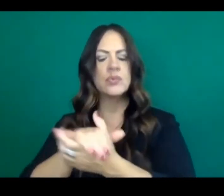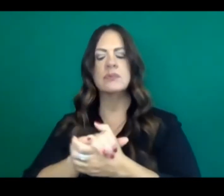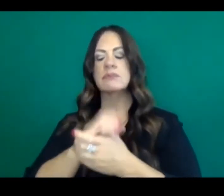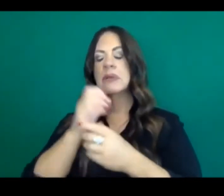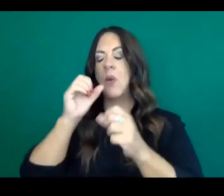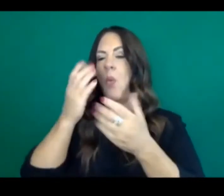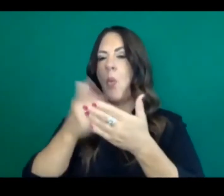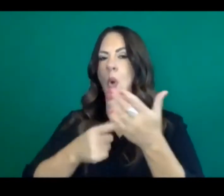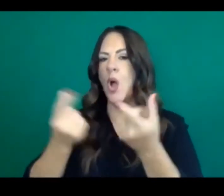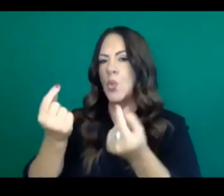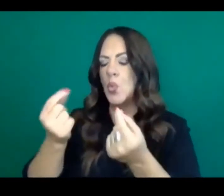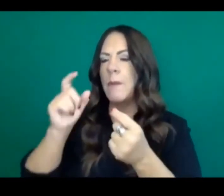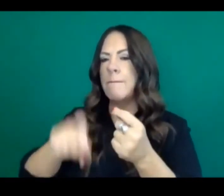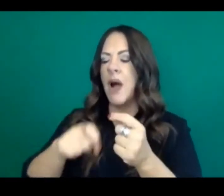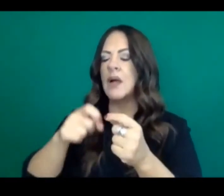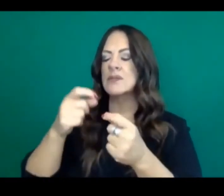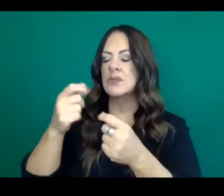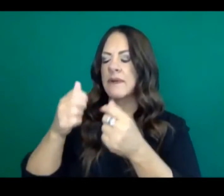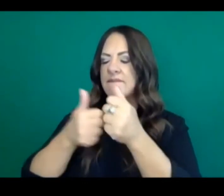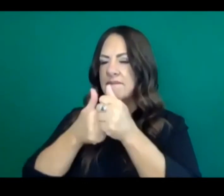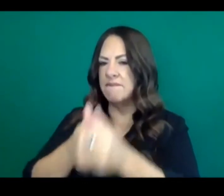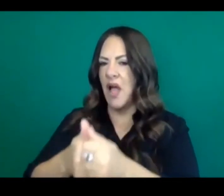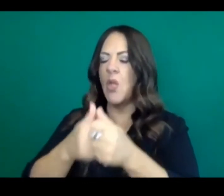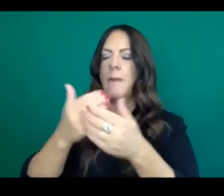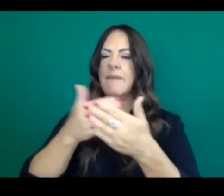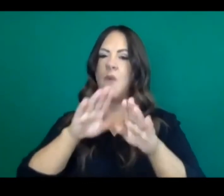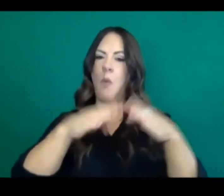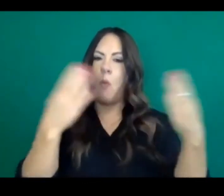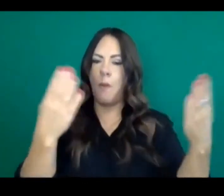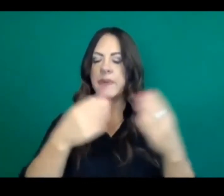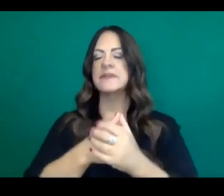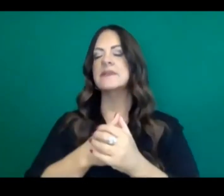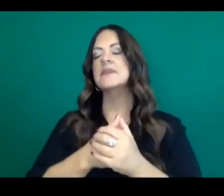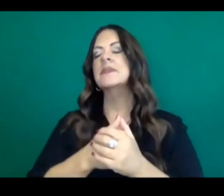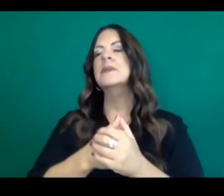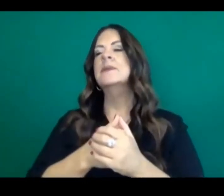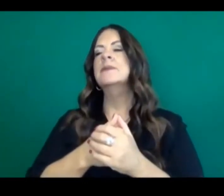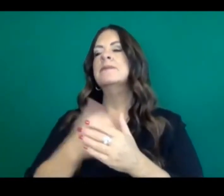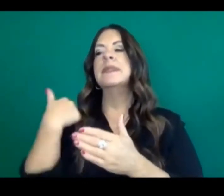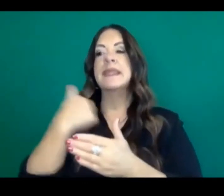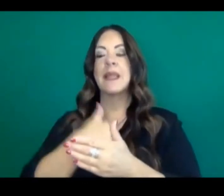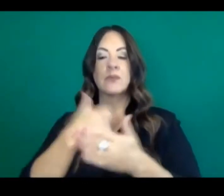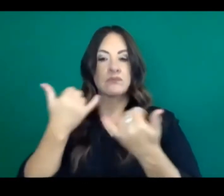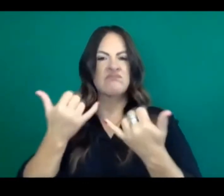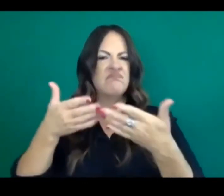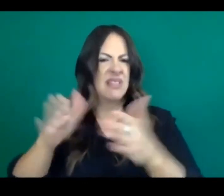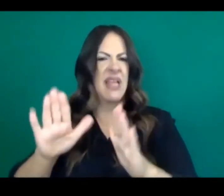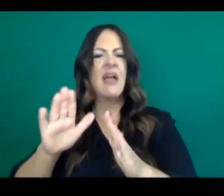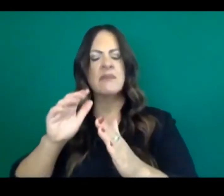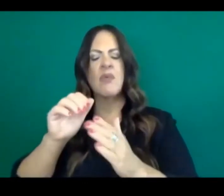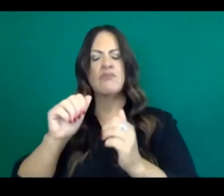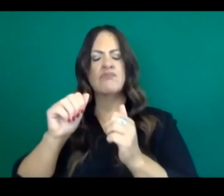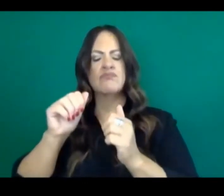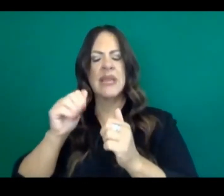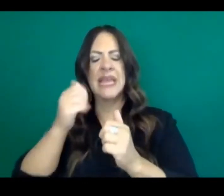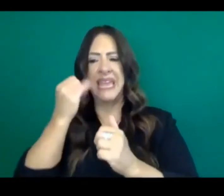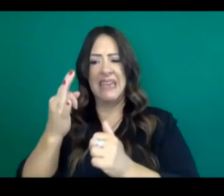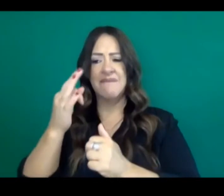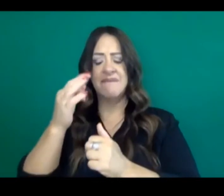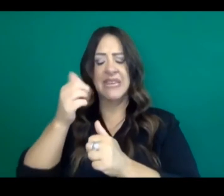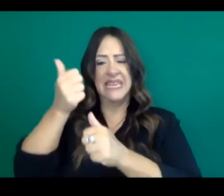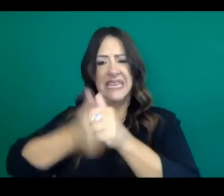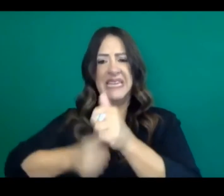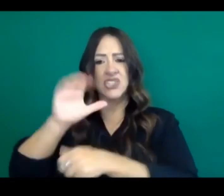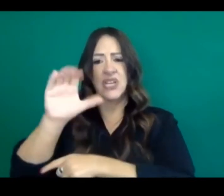That even though we've moved to a new framework, we're allowing counties that met the 14-day threshold